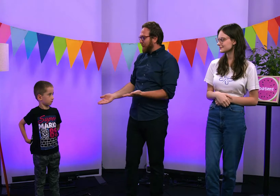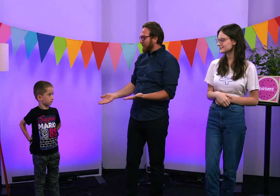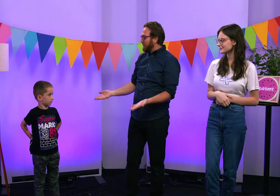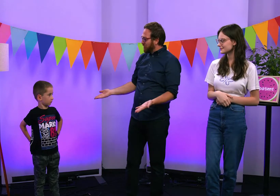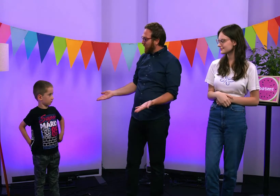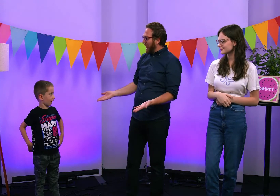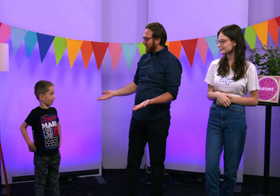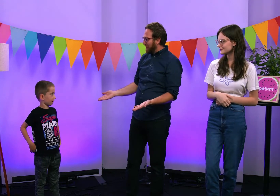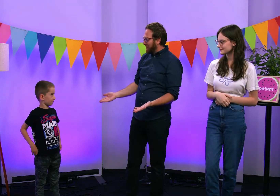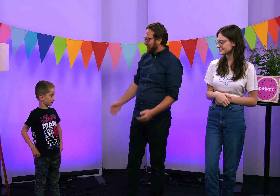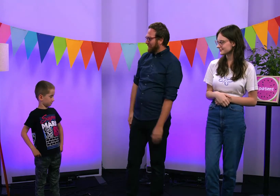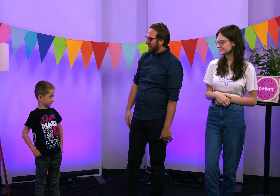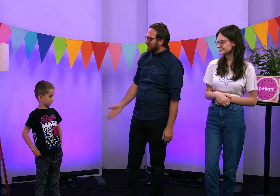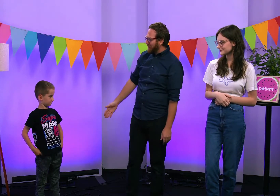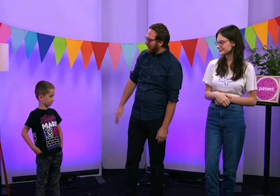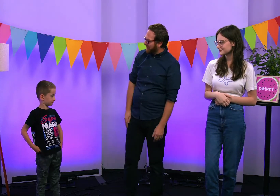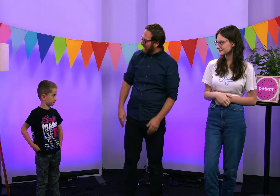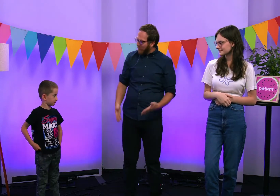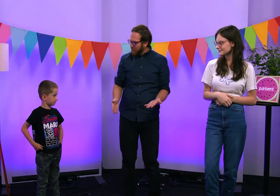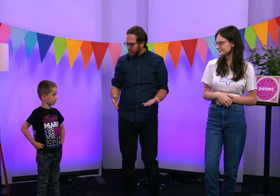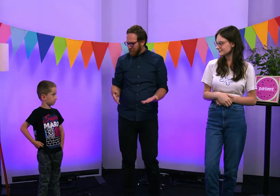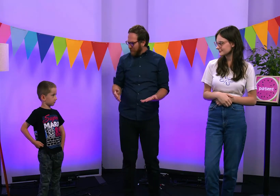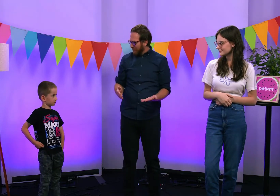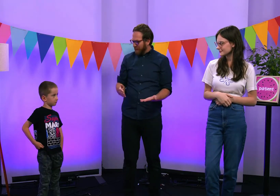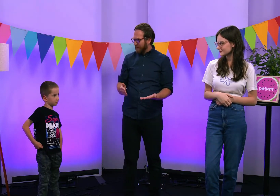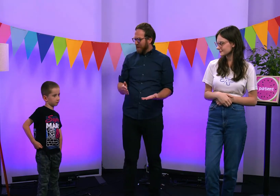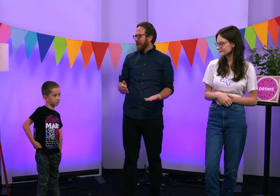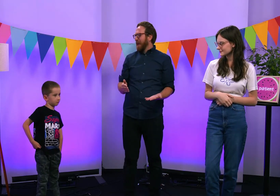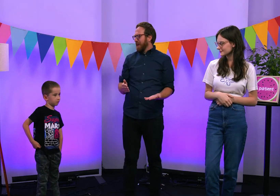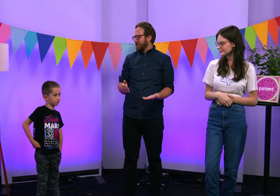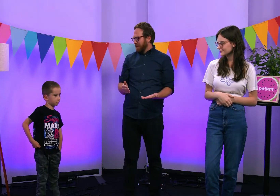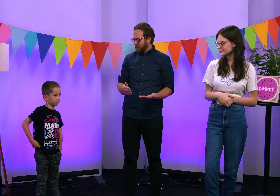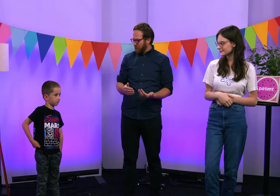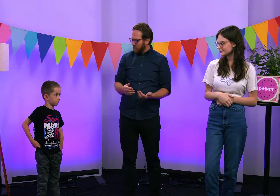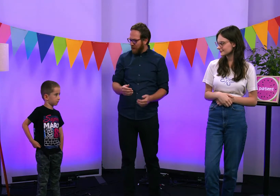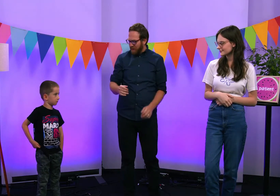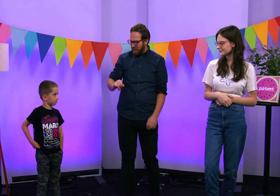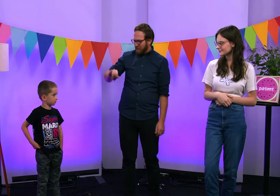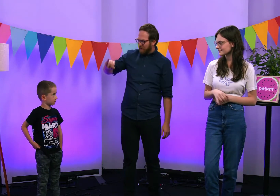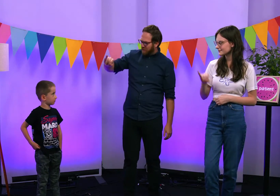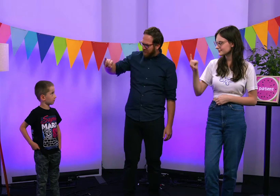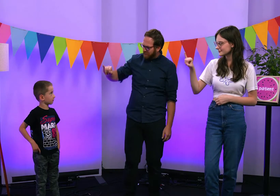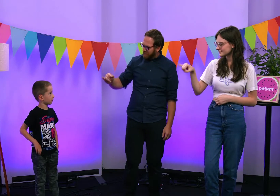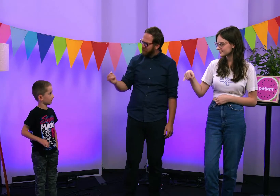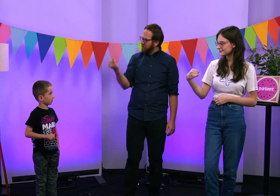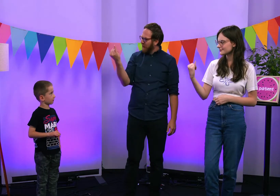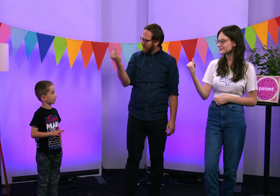friend Jack. Hey Jack how do we spell your name in ASL? Should we try it? Is it J